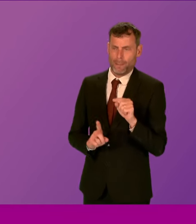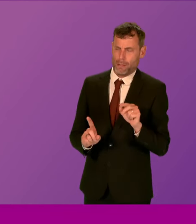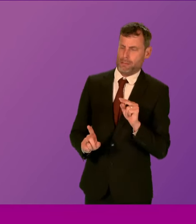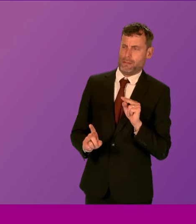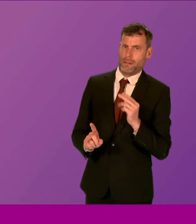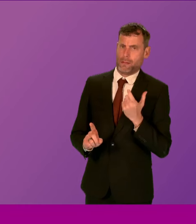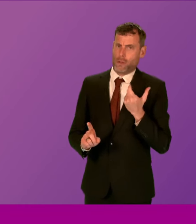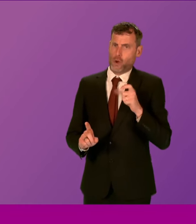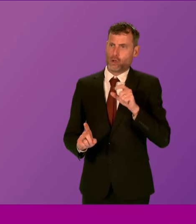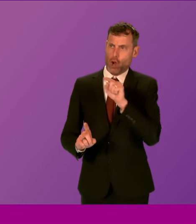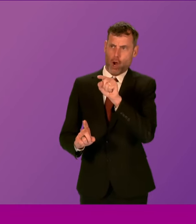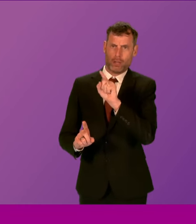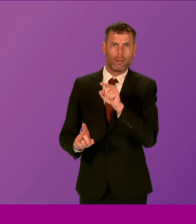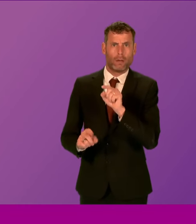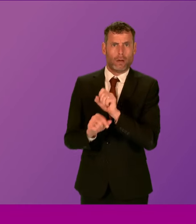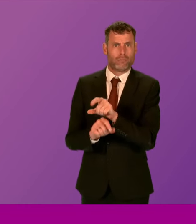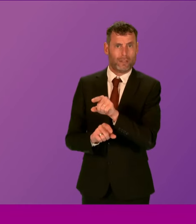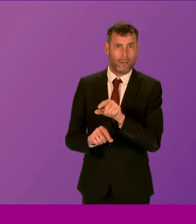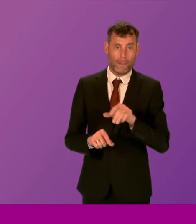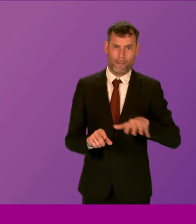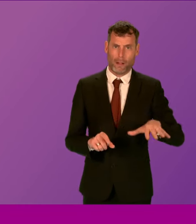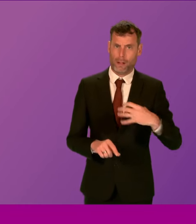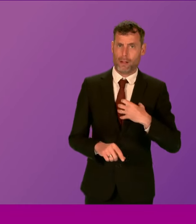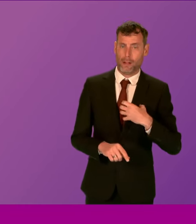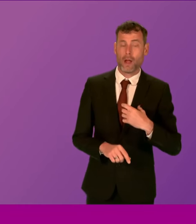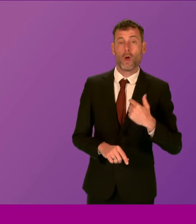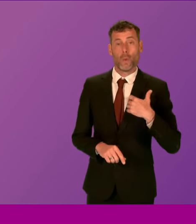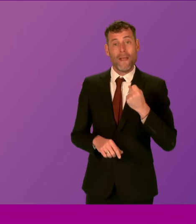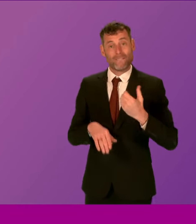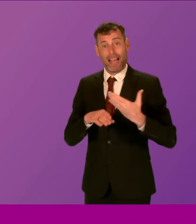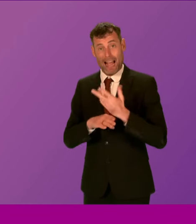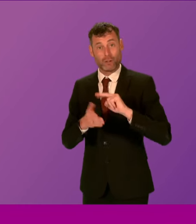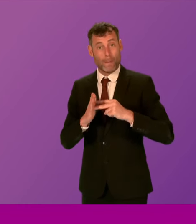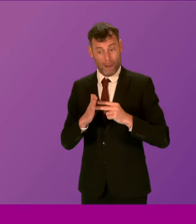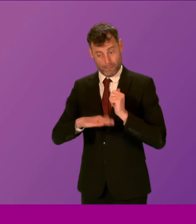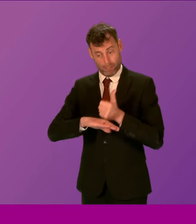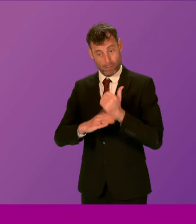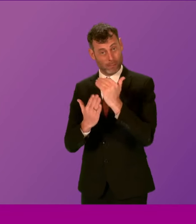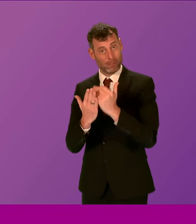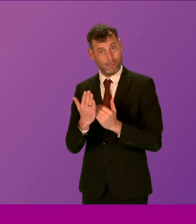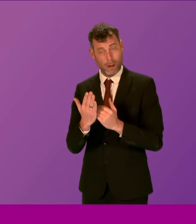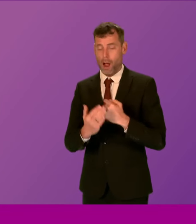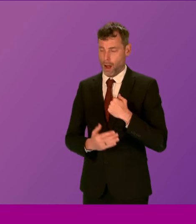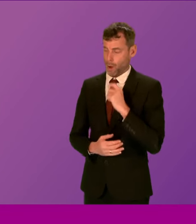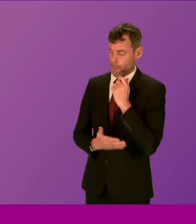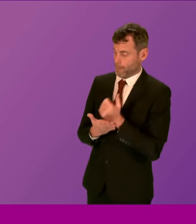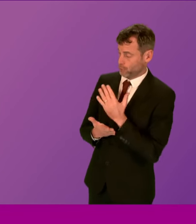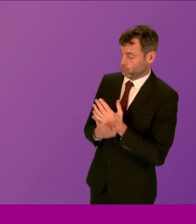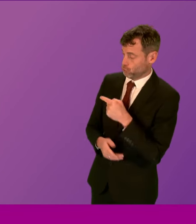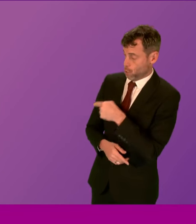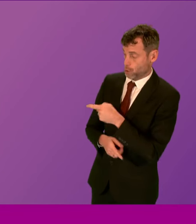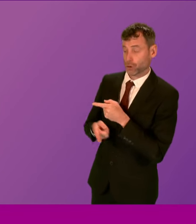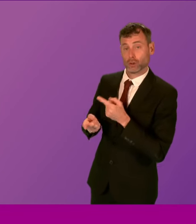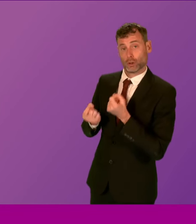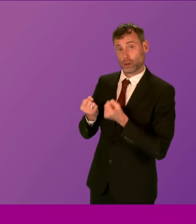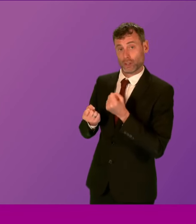as well. There is an action plan in place, and I'll ensure that the Cabinet Secretary for Justice engages again with Alexander Stewart in